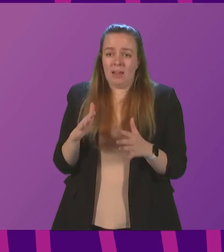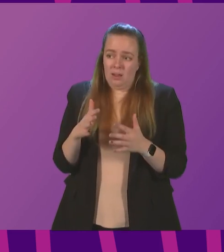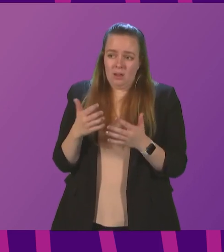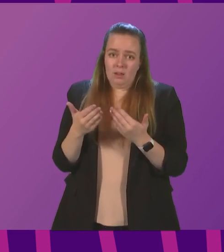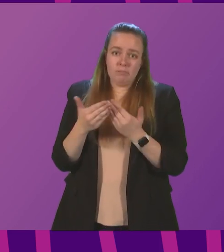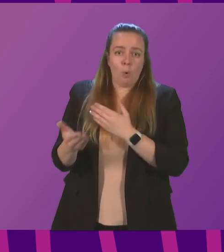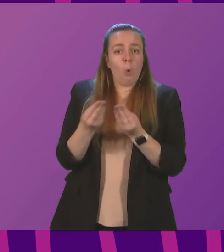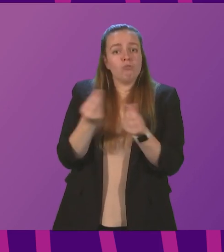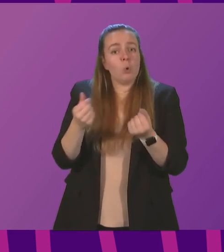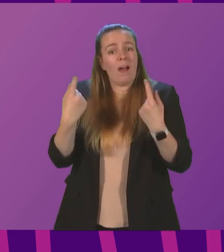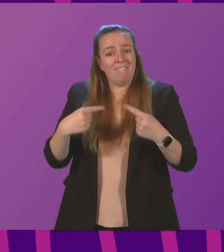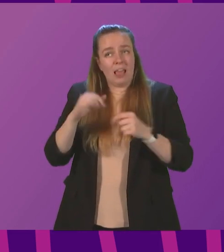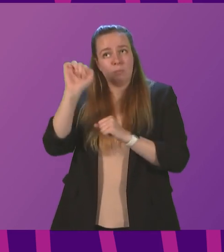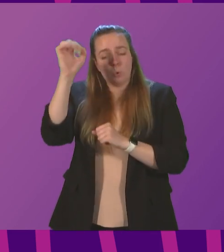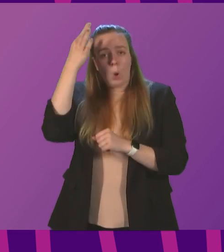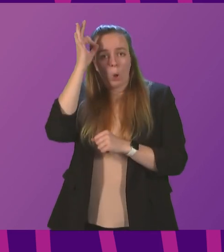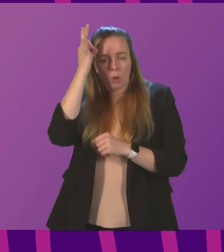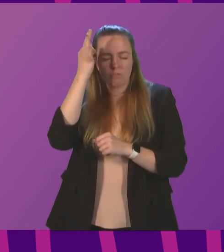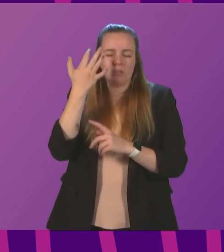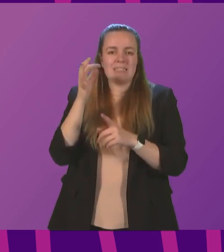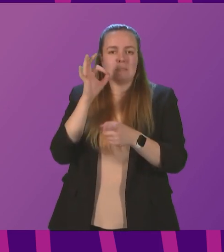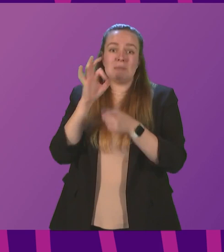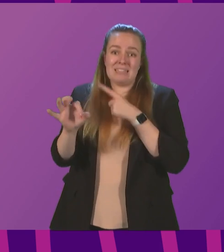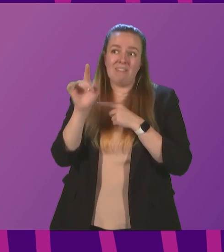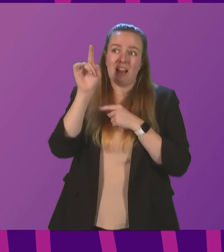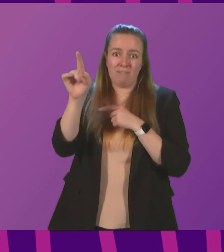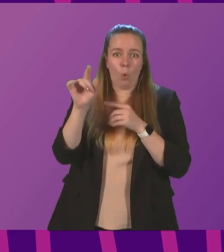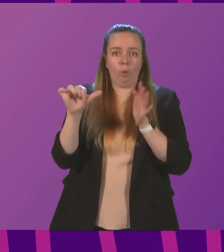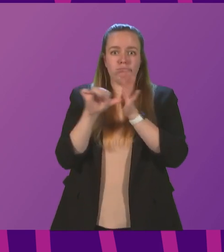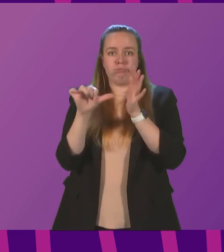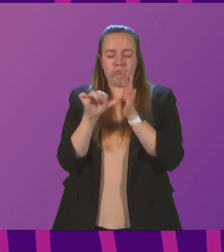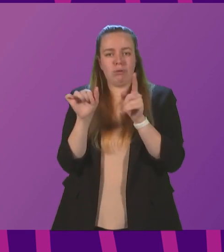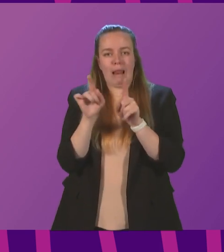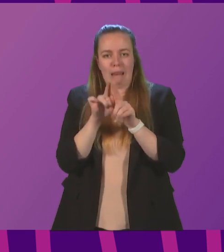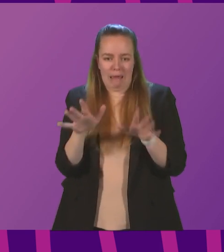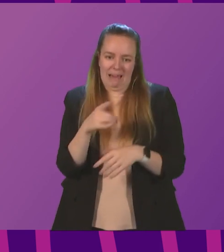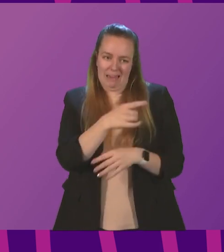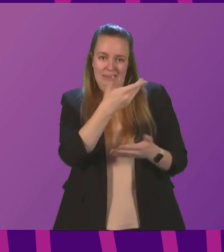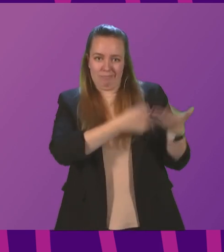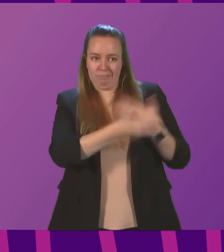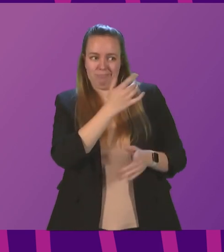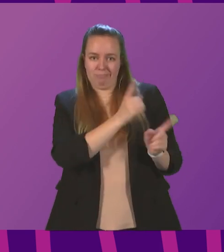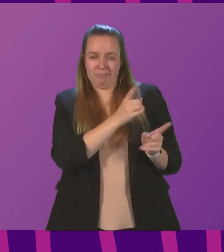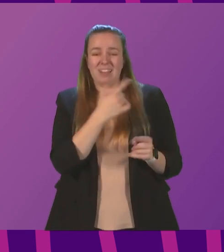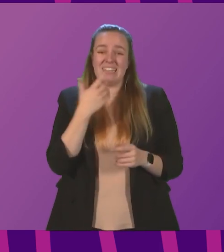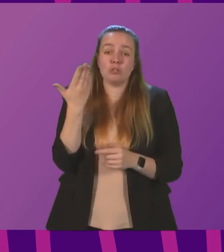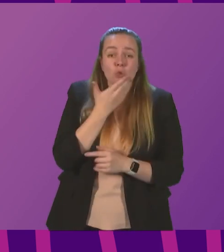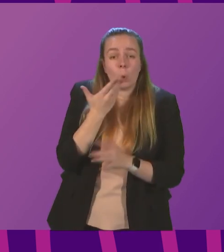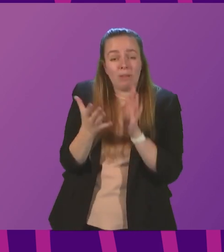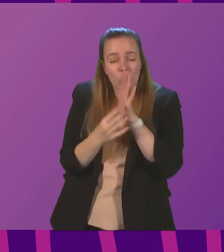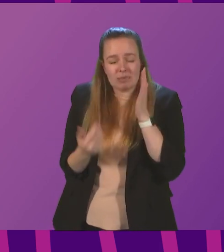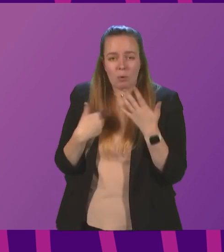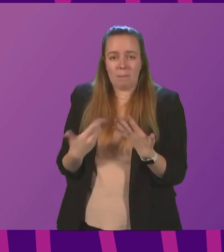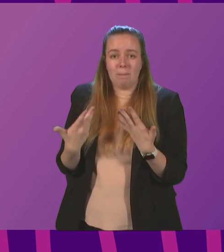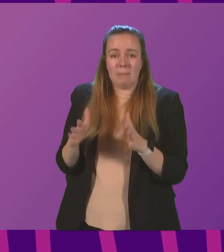available to Local Authorities specifically for challenges like those narrated by Gillian Martin. In schools, for example, we have